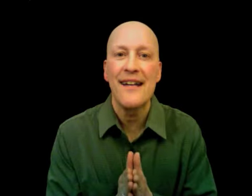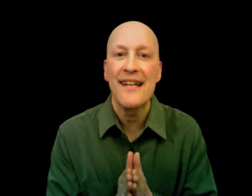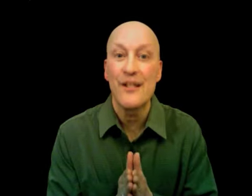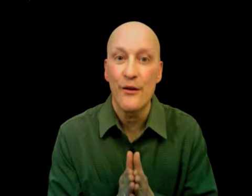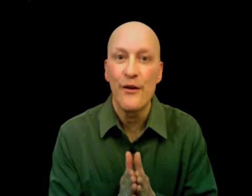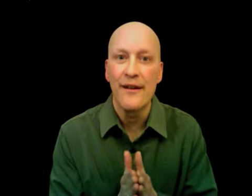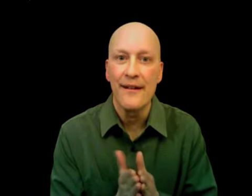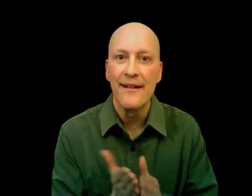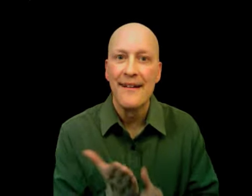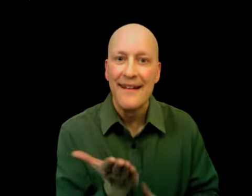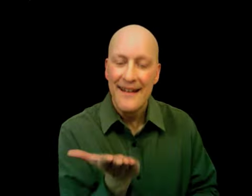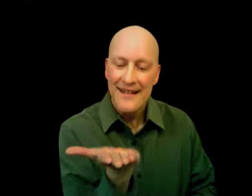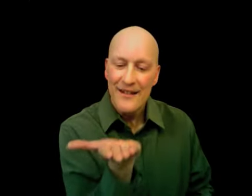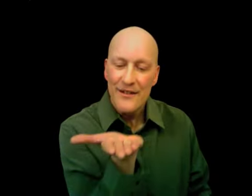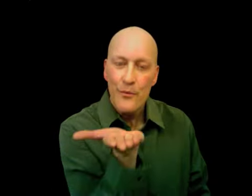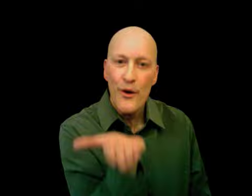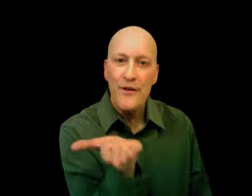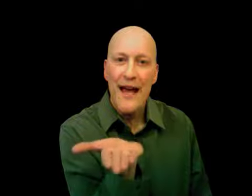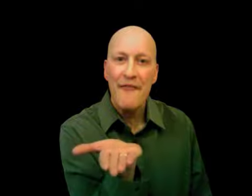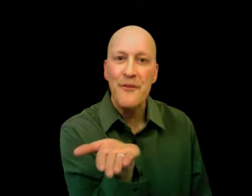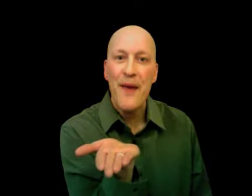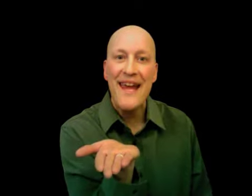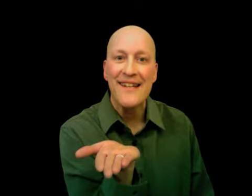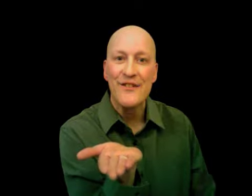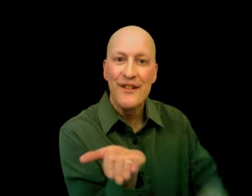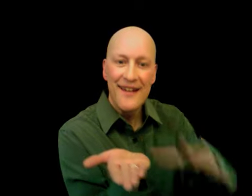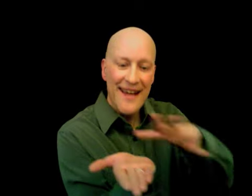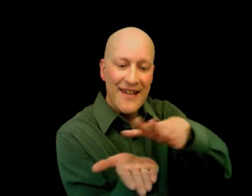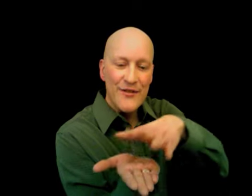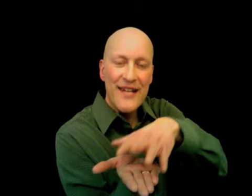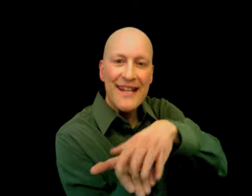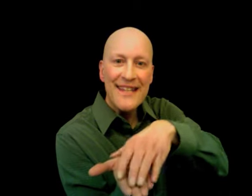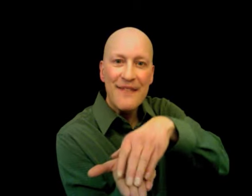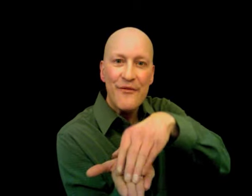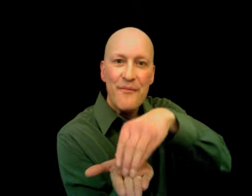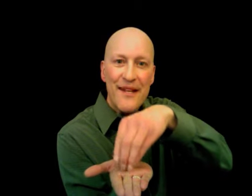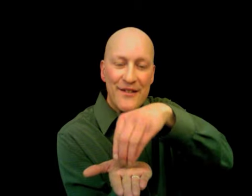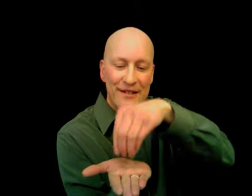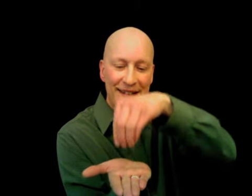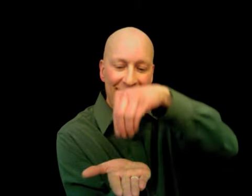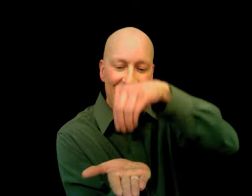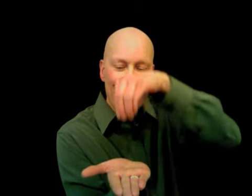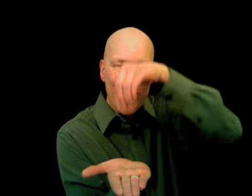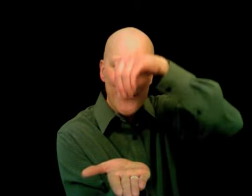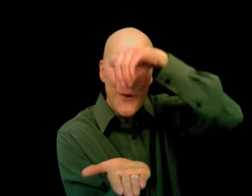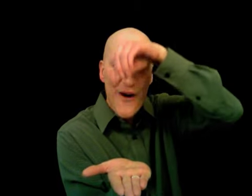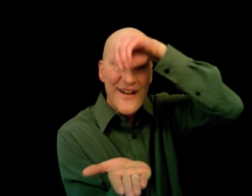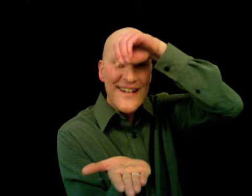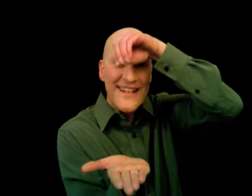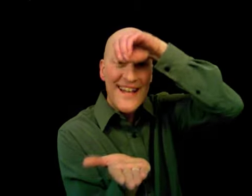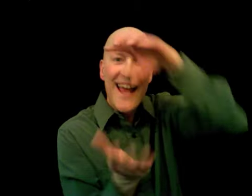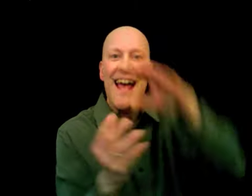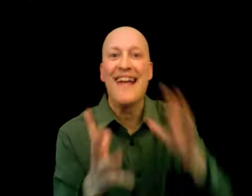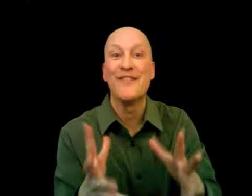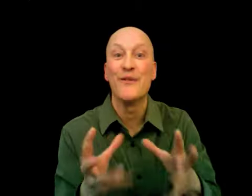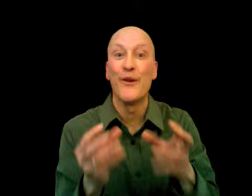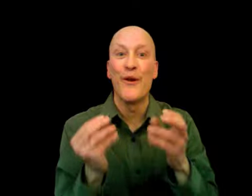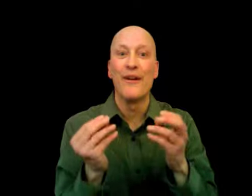is learning. It's where you have the page, and you take the information, and you draw it in, and you learn.